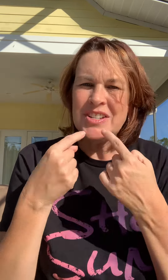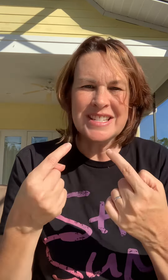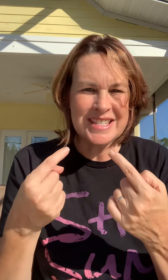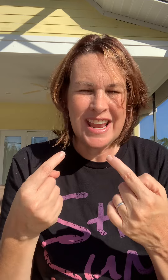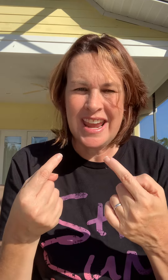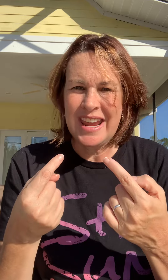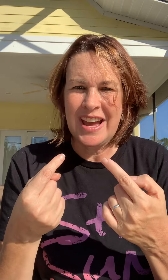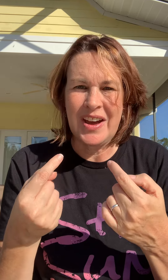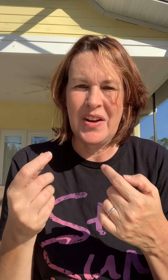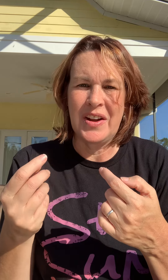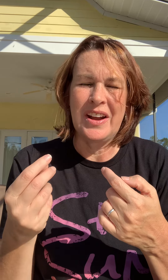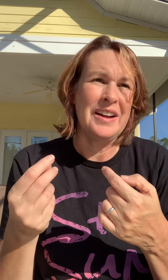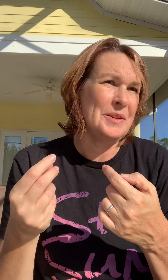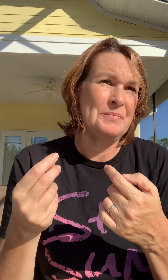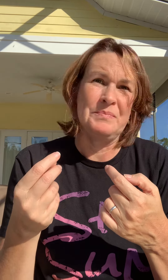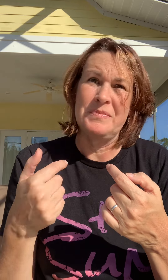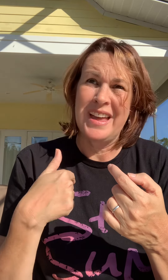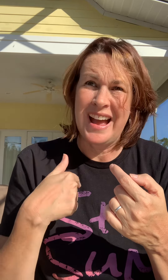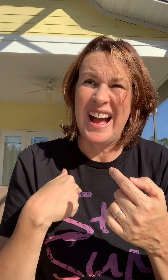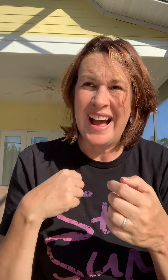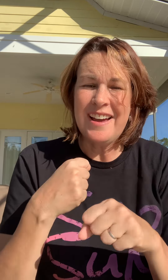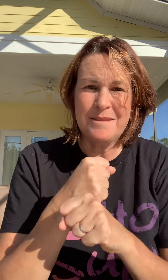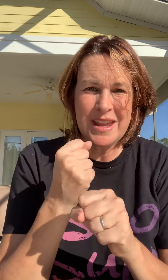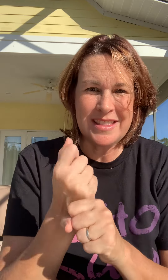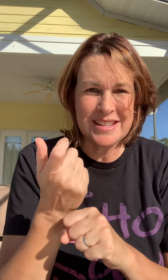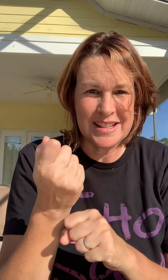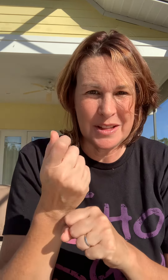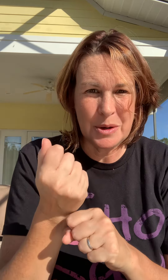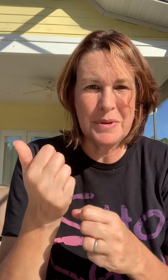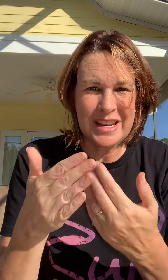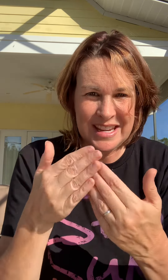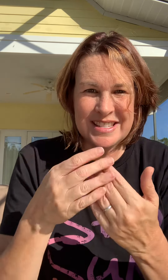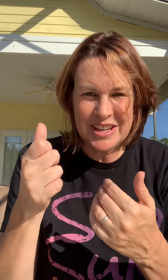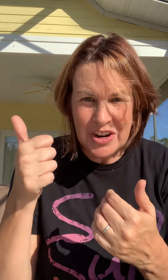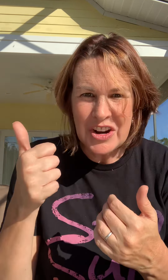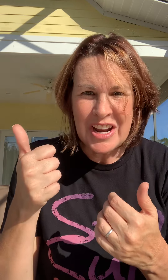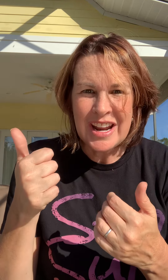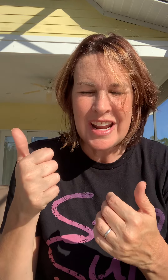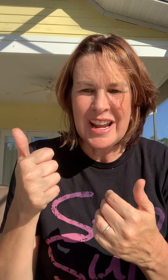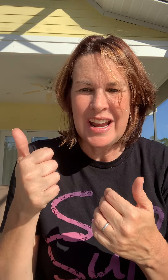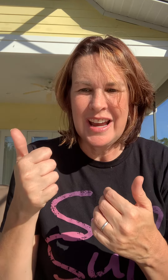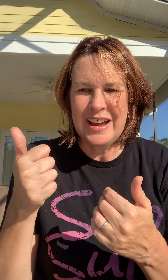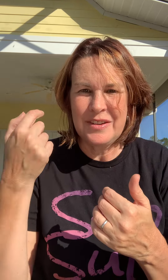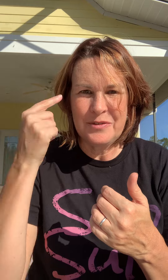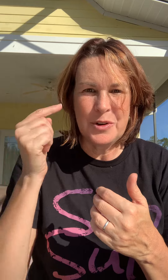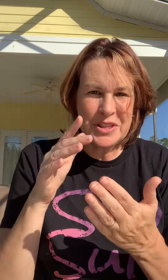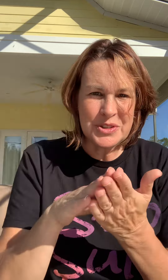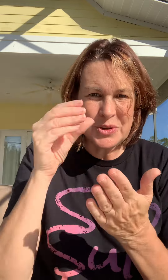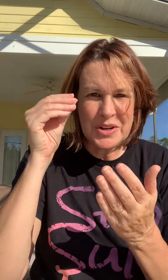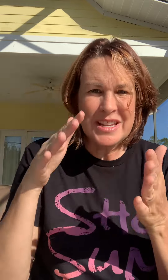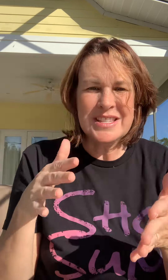just say I've made these a little bit easier for the students.